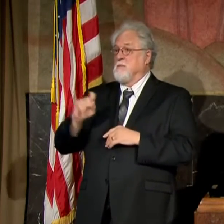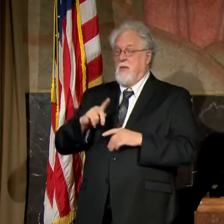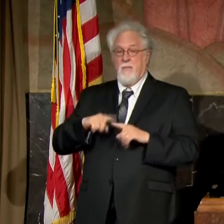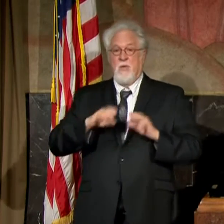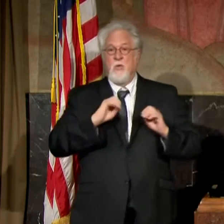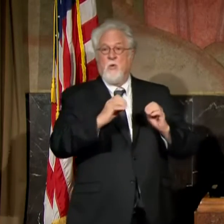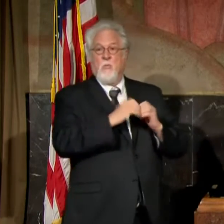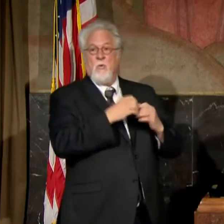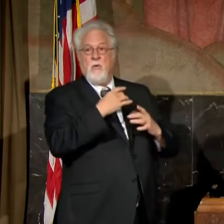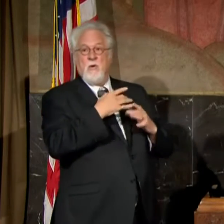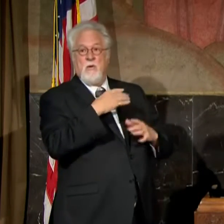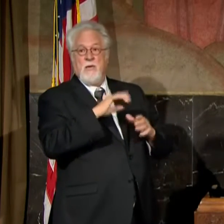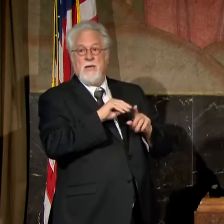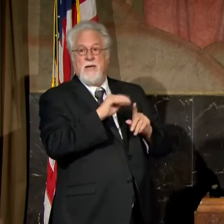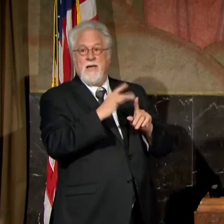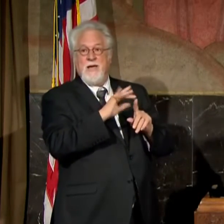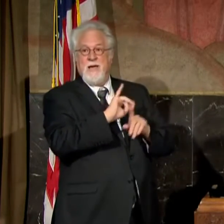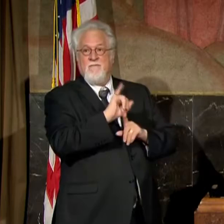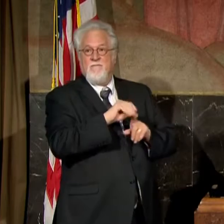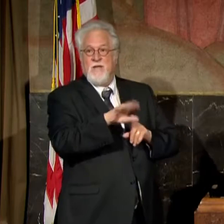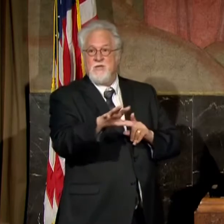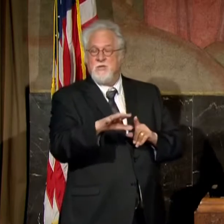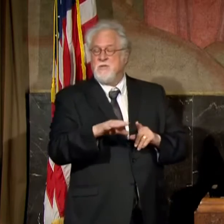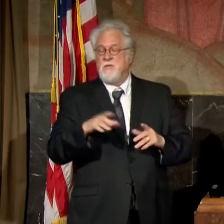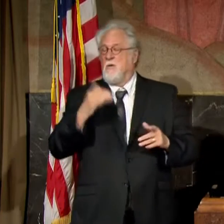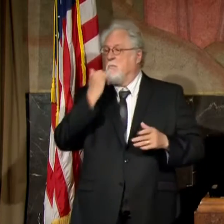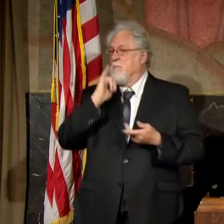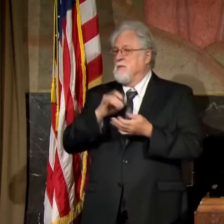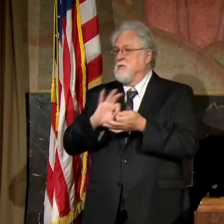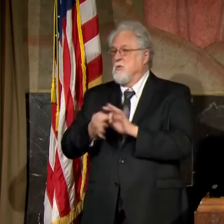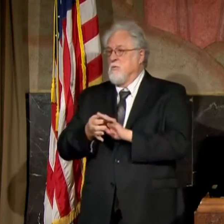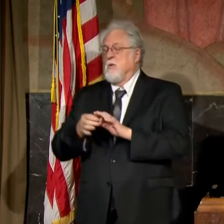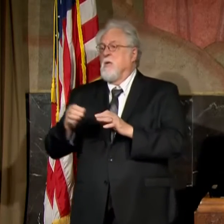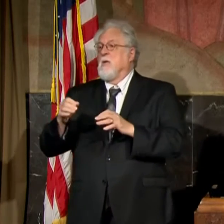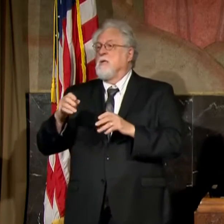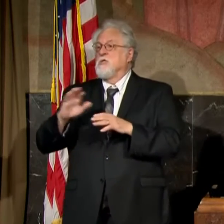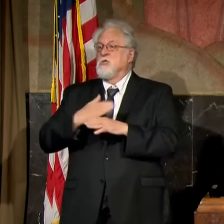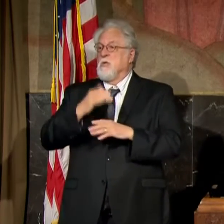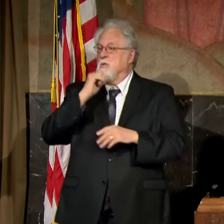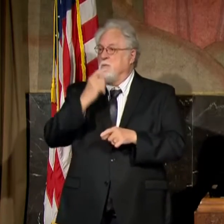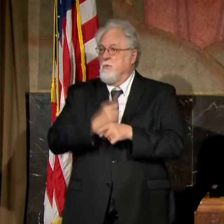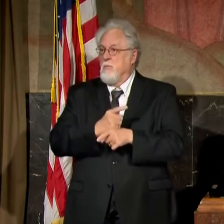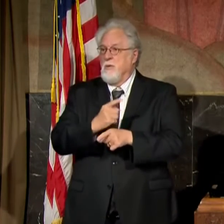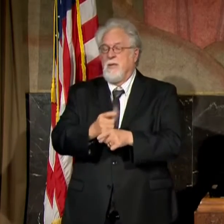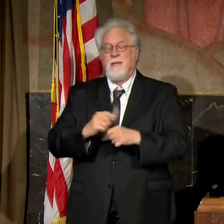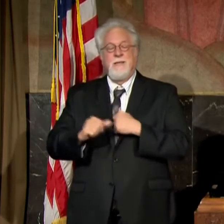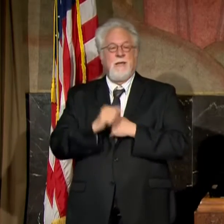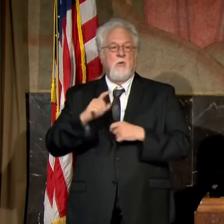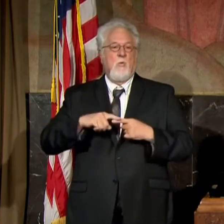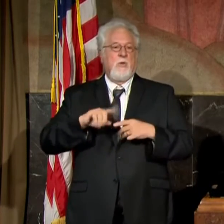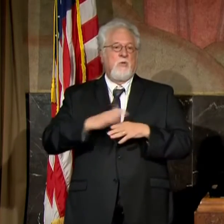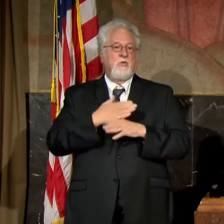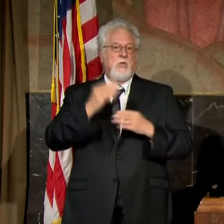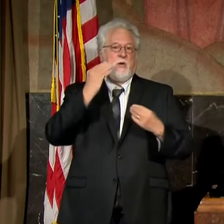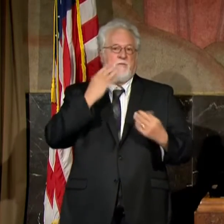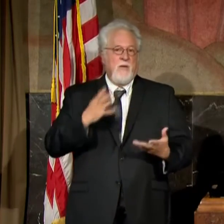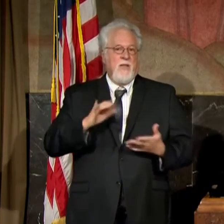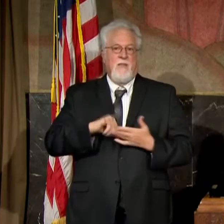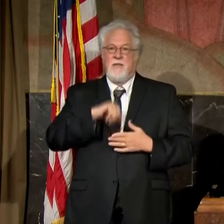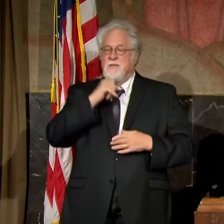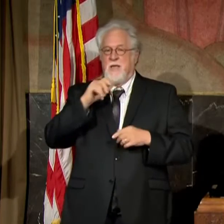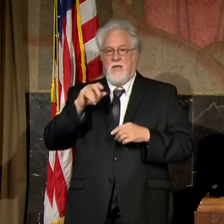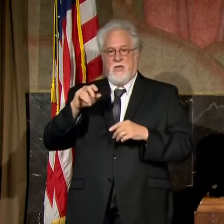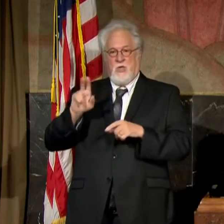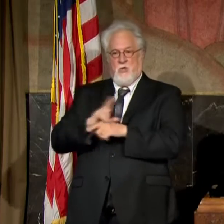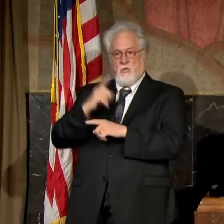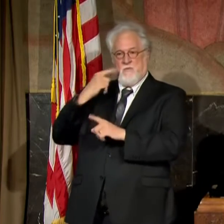infectious. So it's misinterpreted. It's shared inappropriately. And so it's dangerous when you start sharing information, and it's not used for the